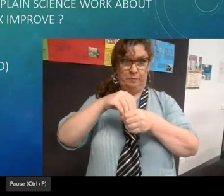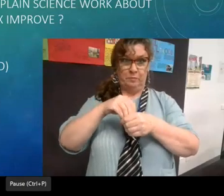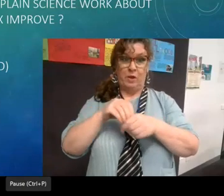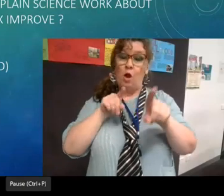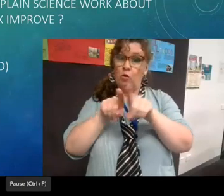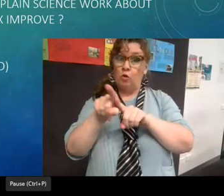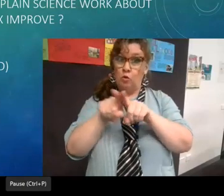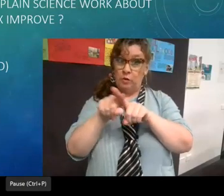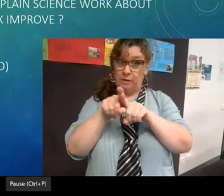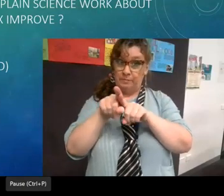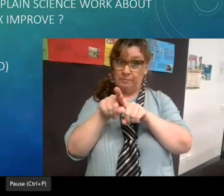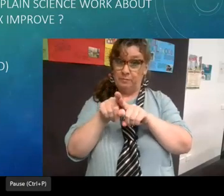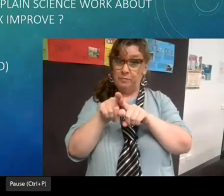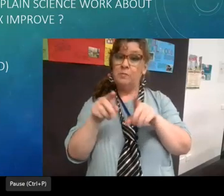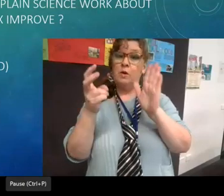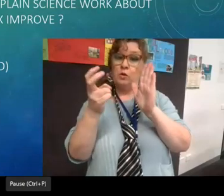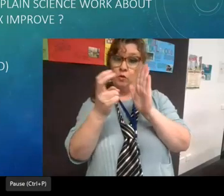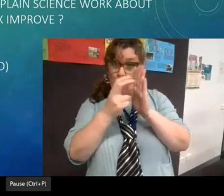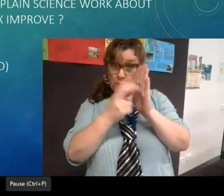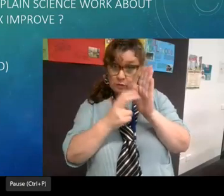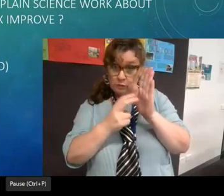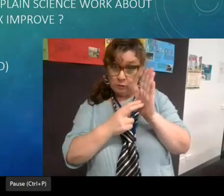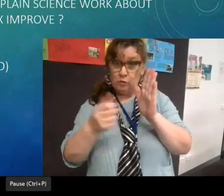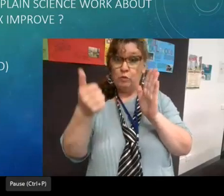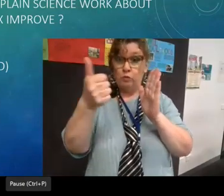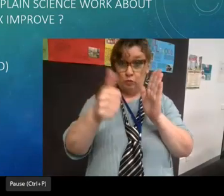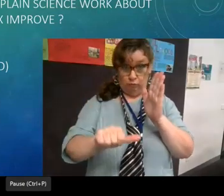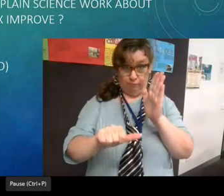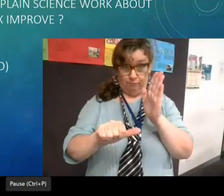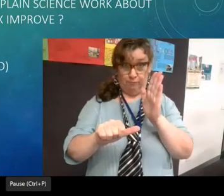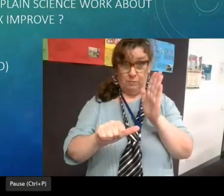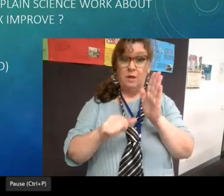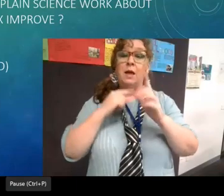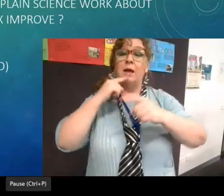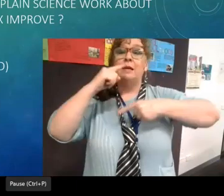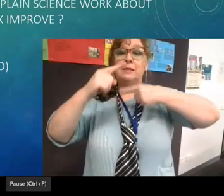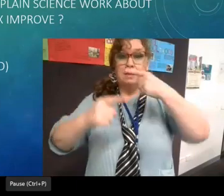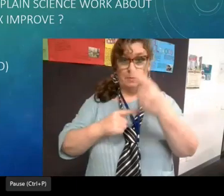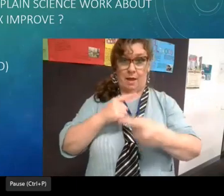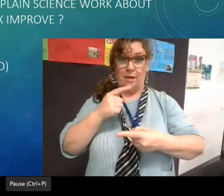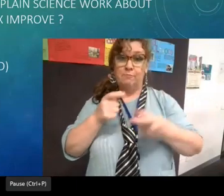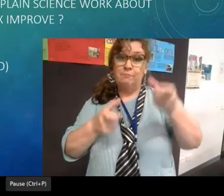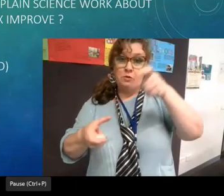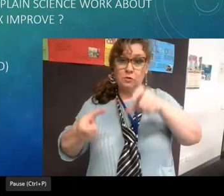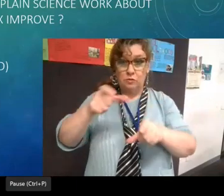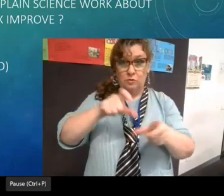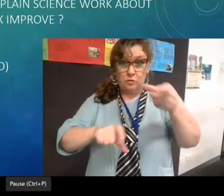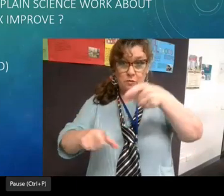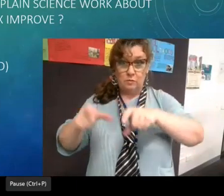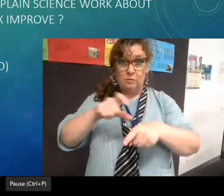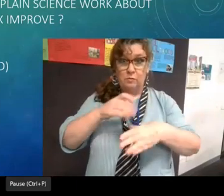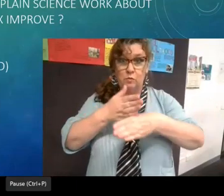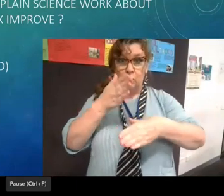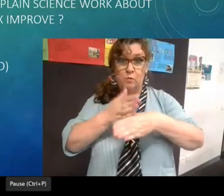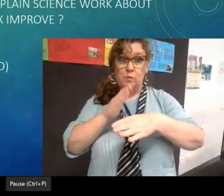both and both will be included so they're learning we'll have notes that are going to be used and we'll explain about the